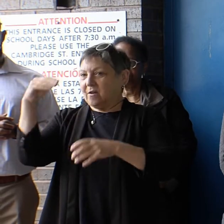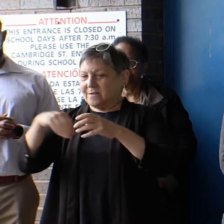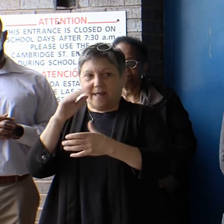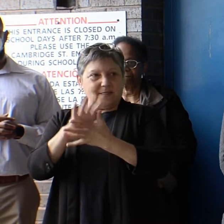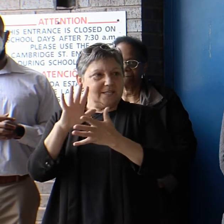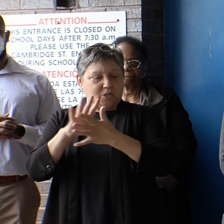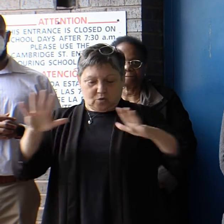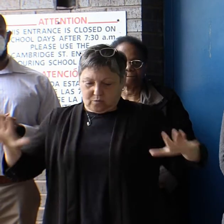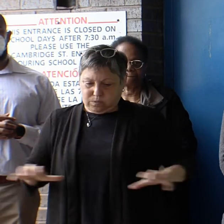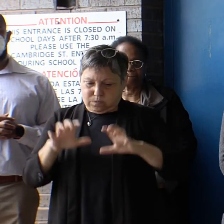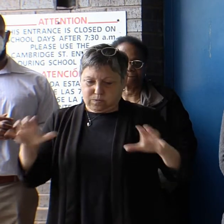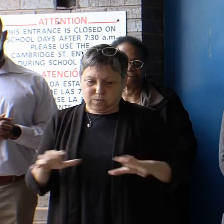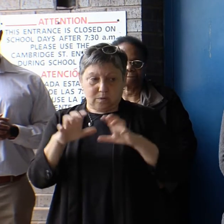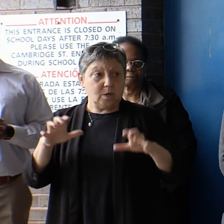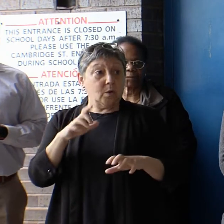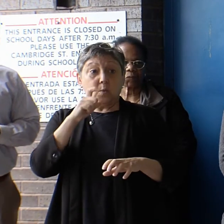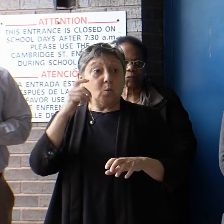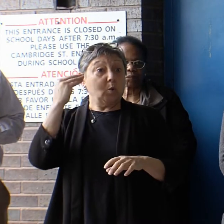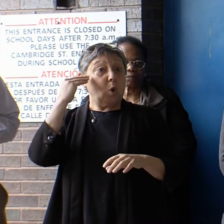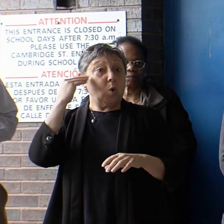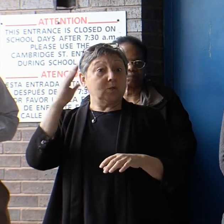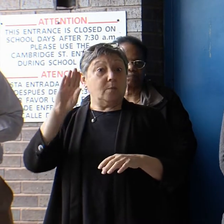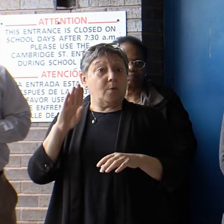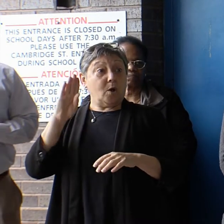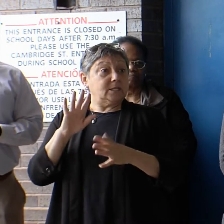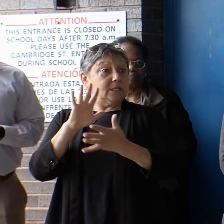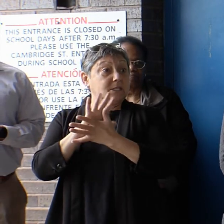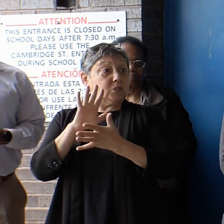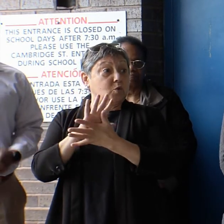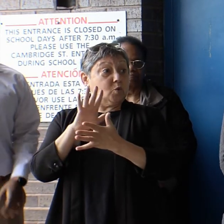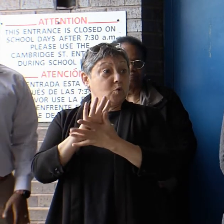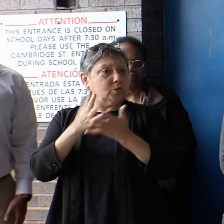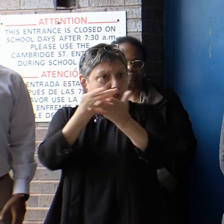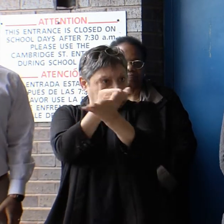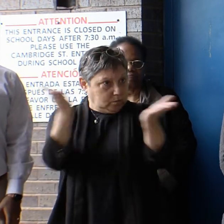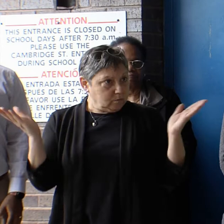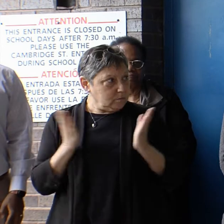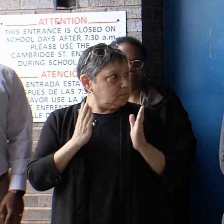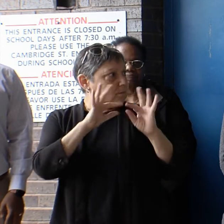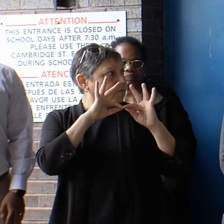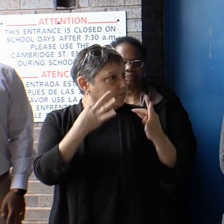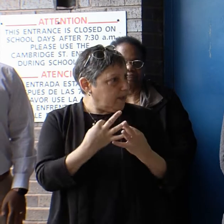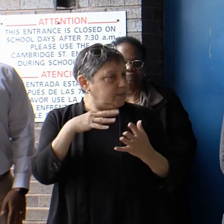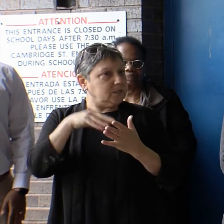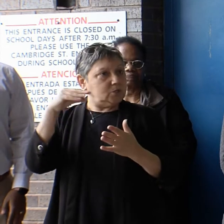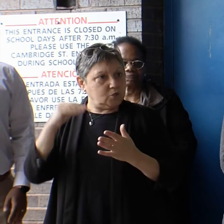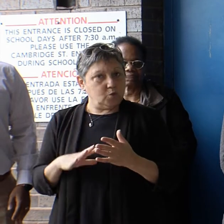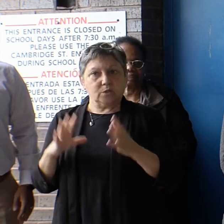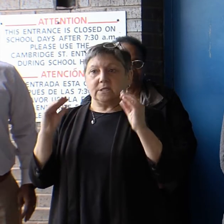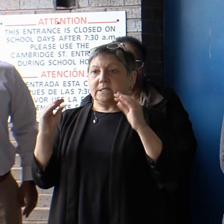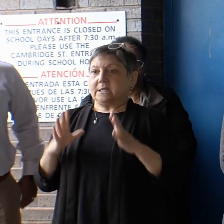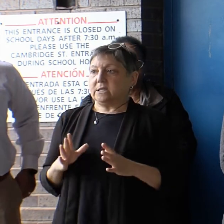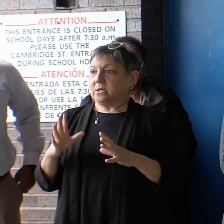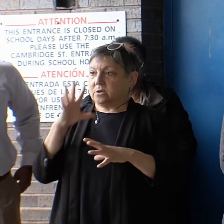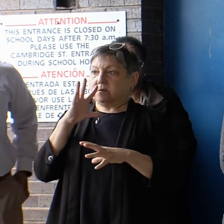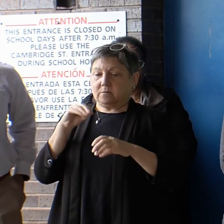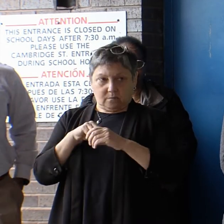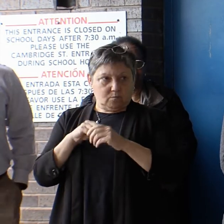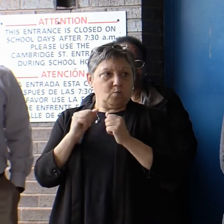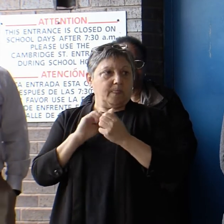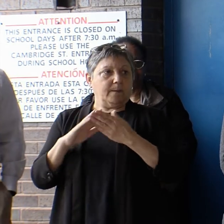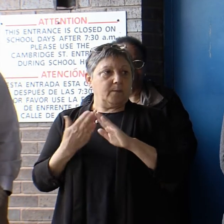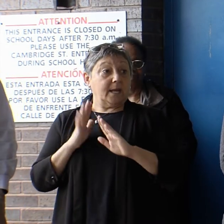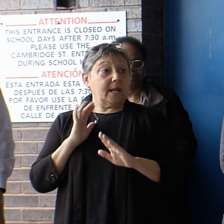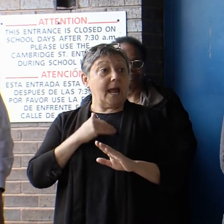No one knows Boston schools and what our students need, as well as the educators, families and students who make up our school communities. And our